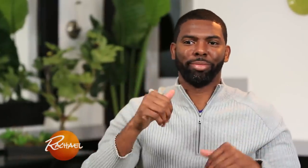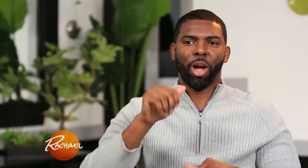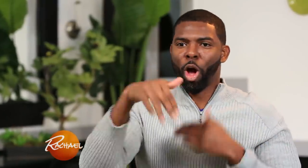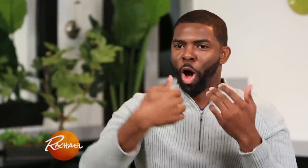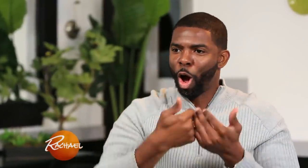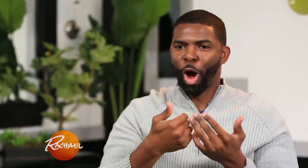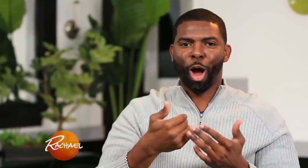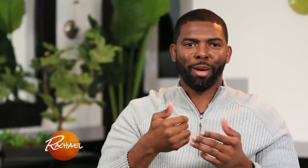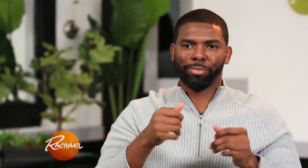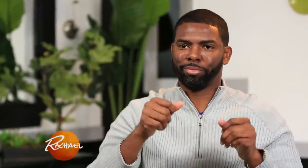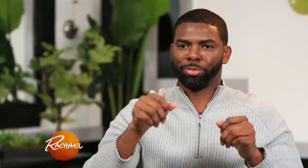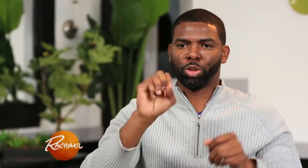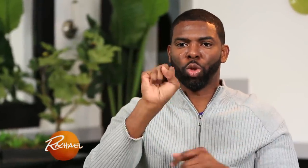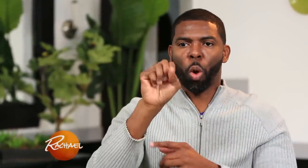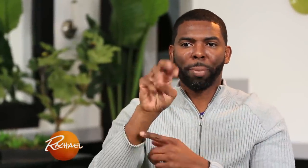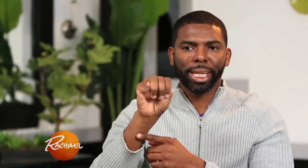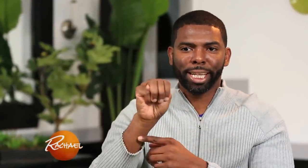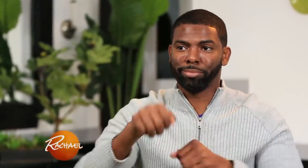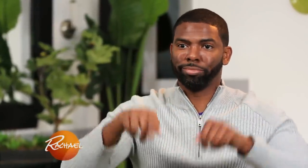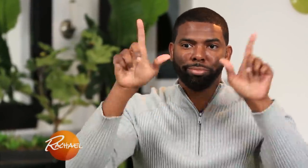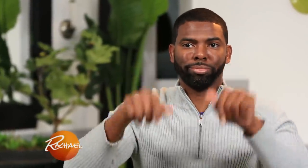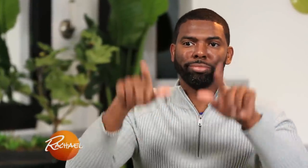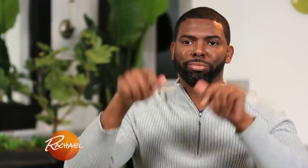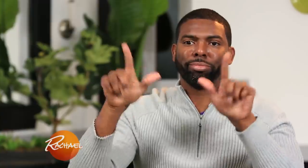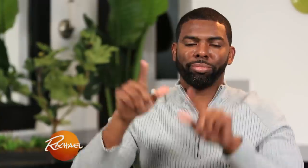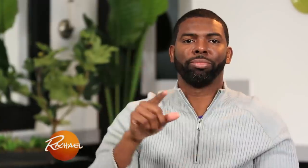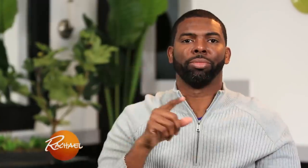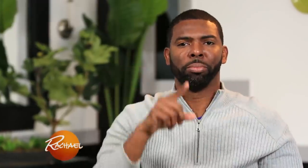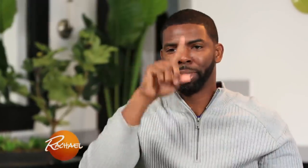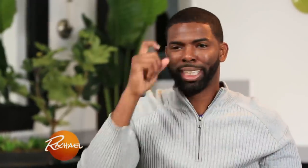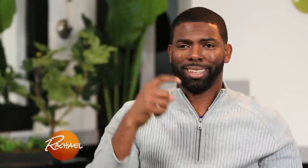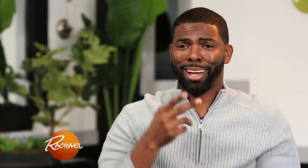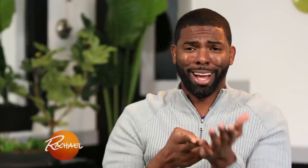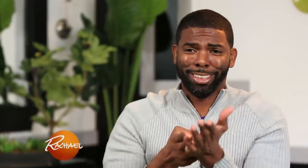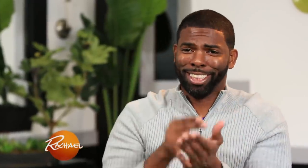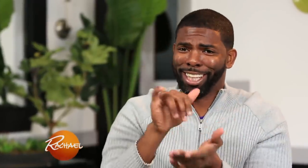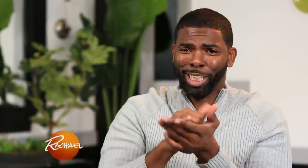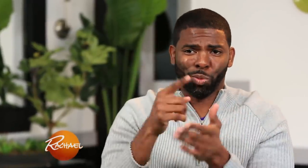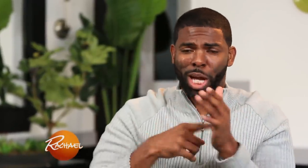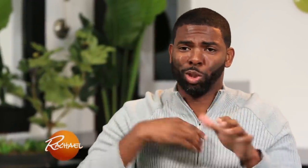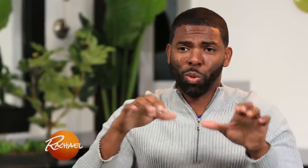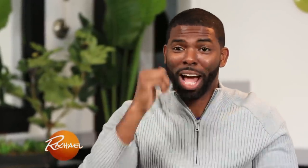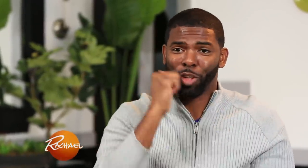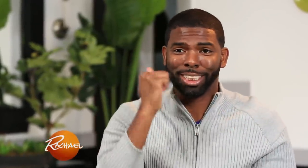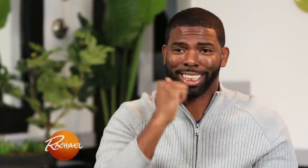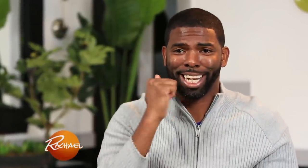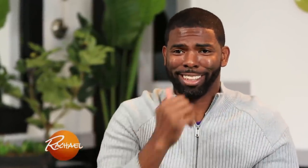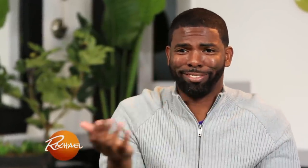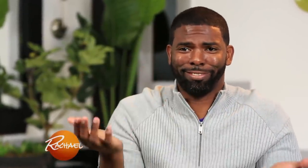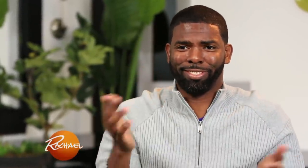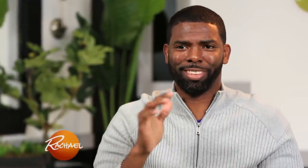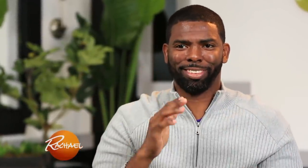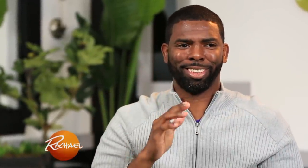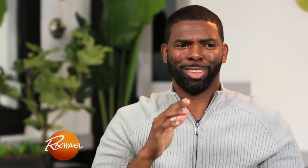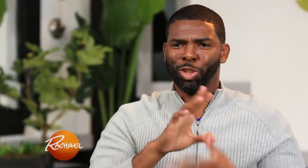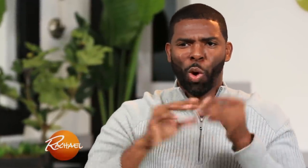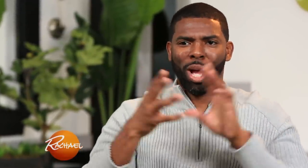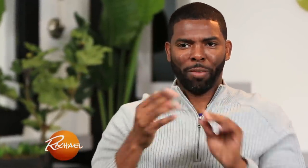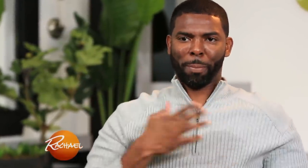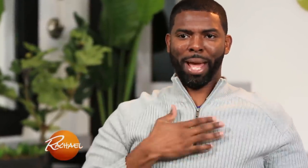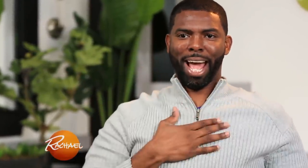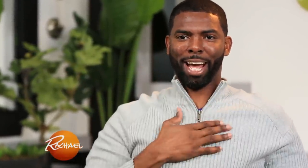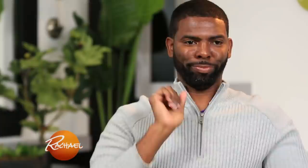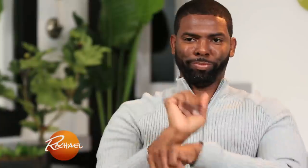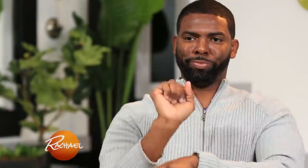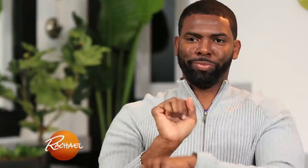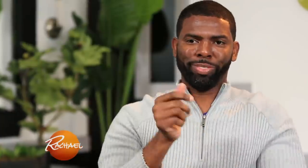when people really started reaching out to me and they really were showing me all the videos and where it was everywhere. To